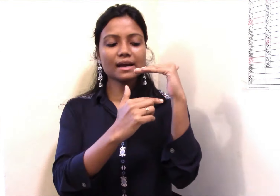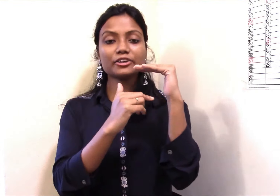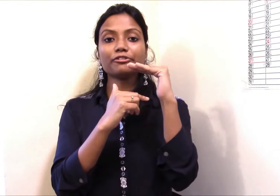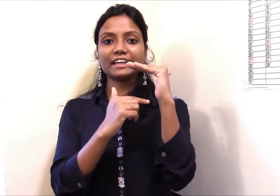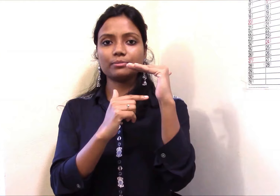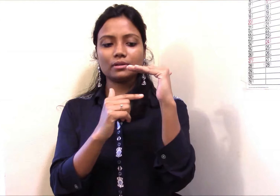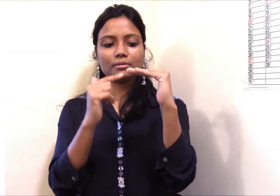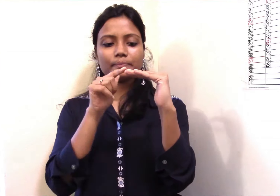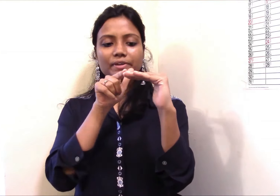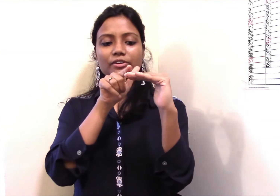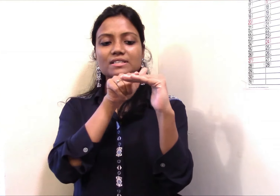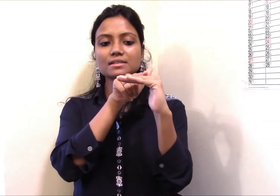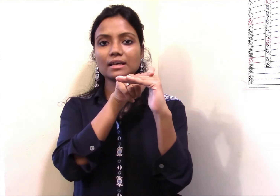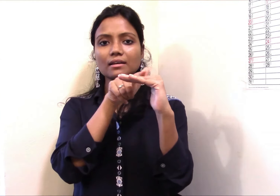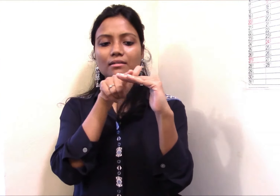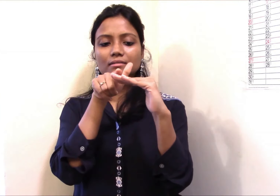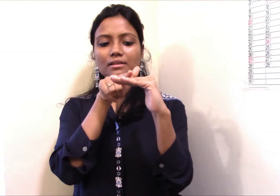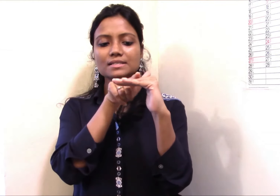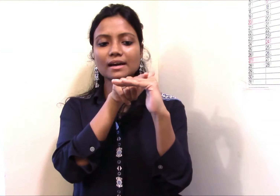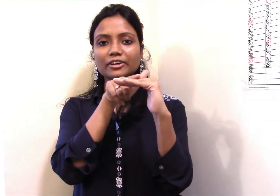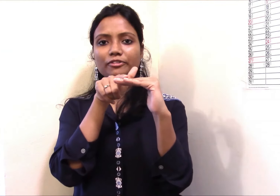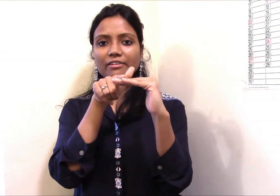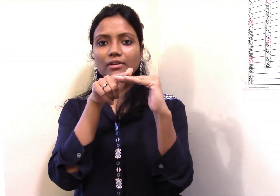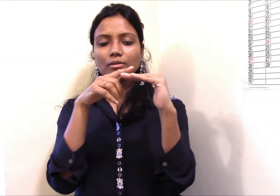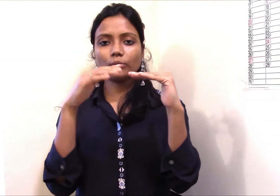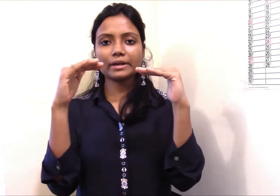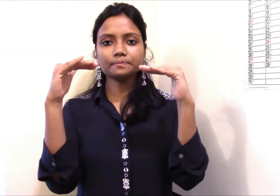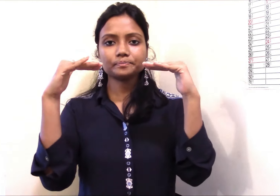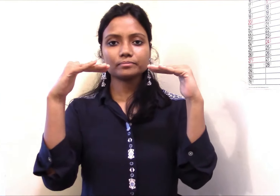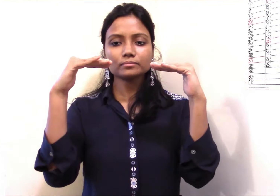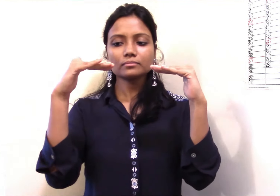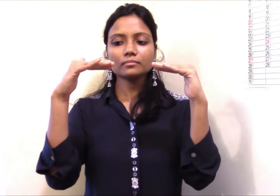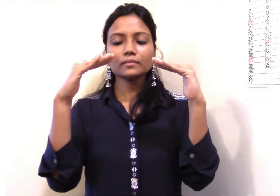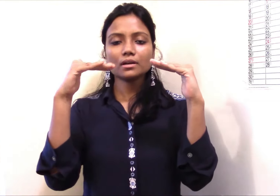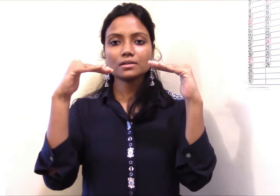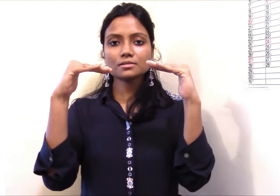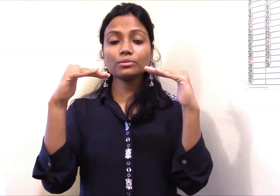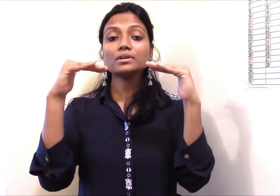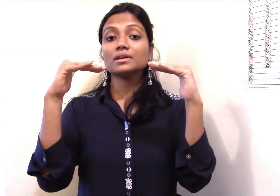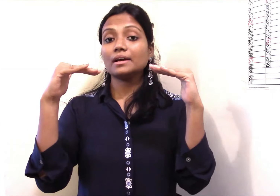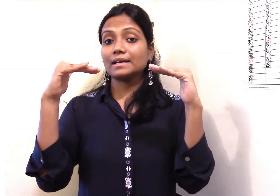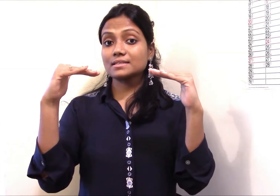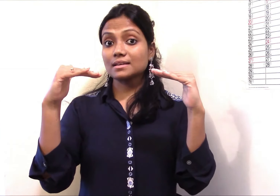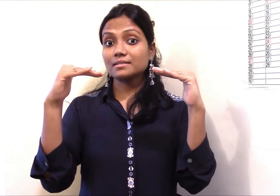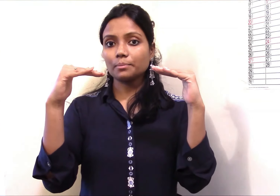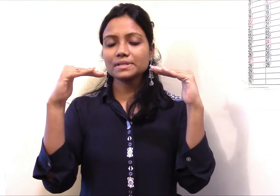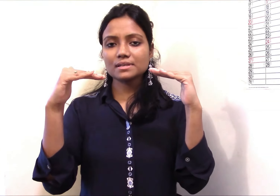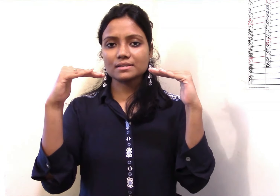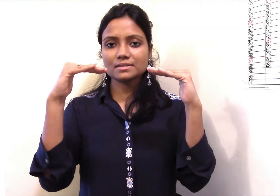It's kind of tethered. You can see, it's kind of tethered. Okay. So exercise number six.